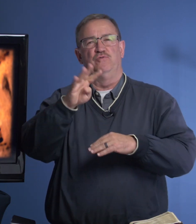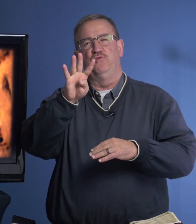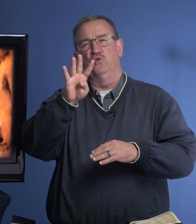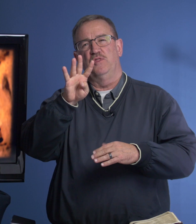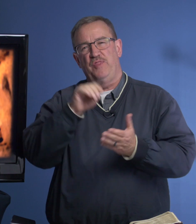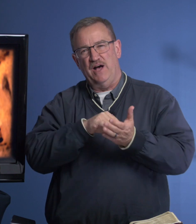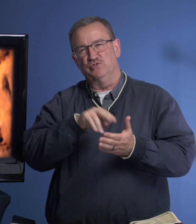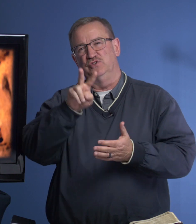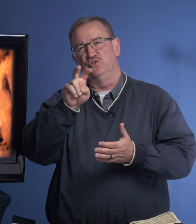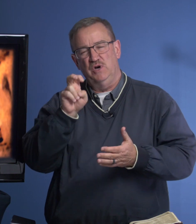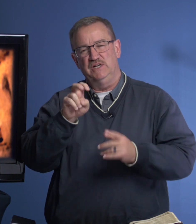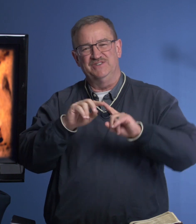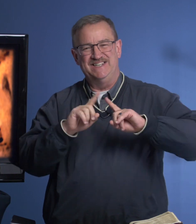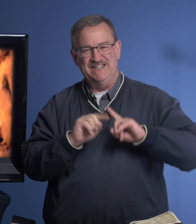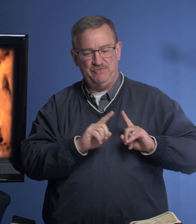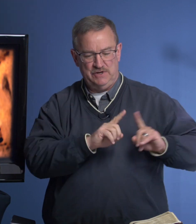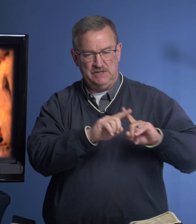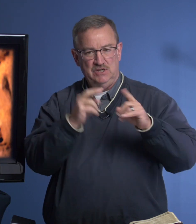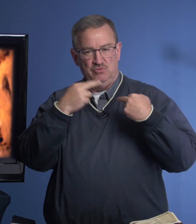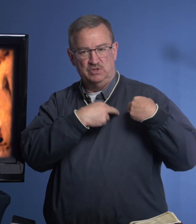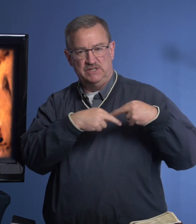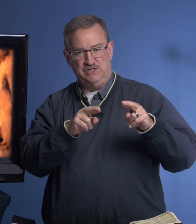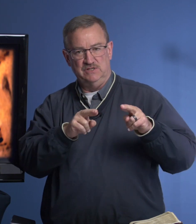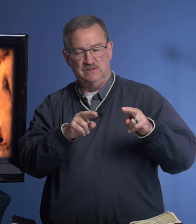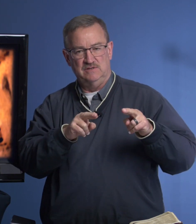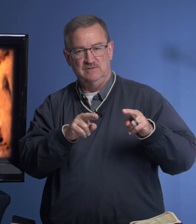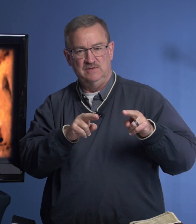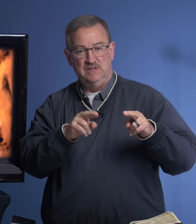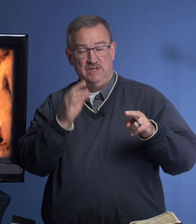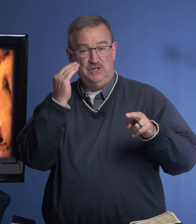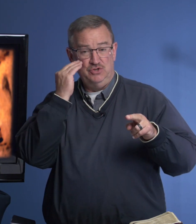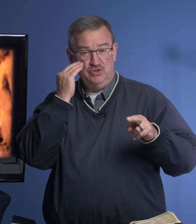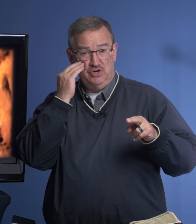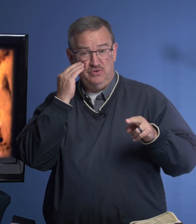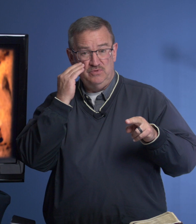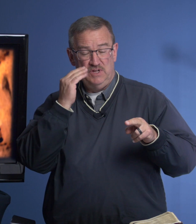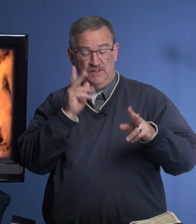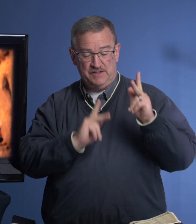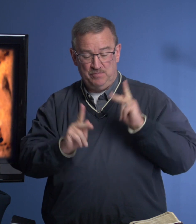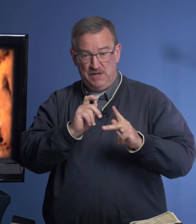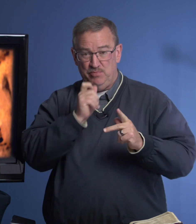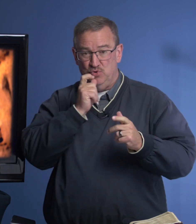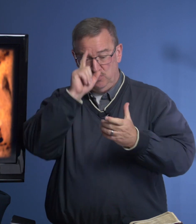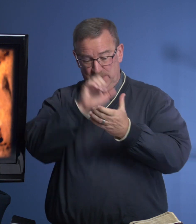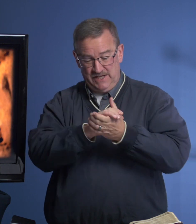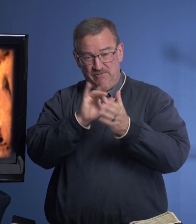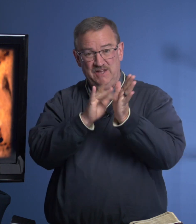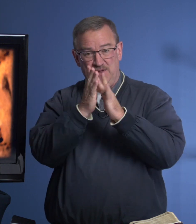4,200 different religions. Do you know that the people who believe in the